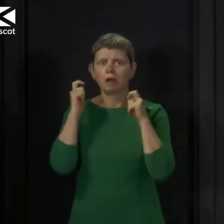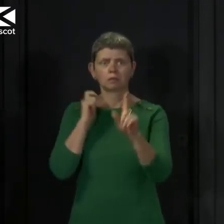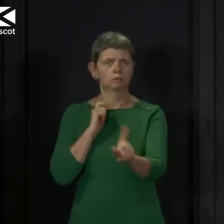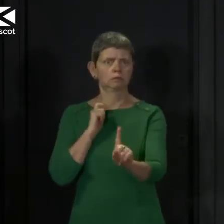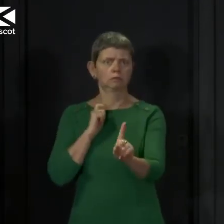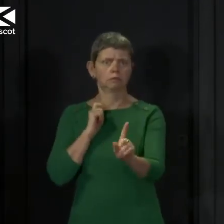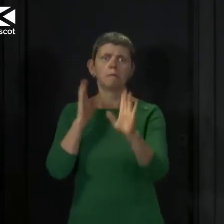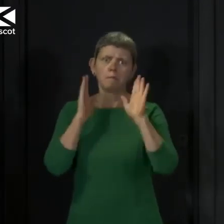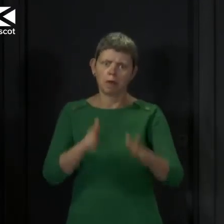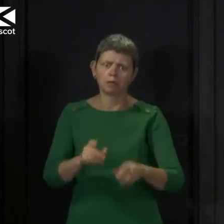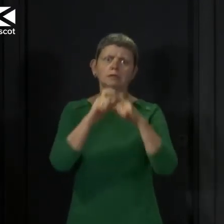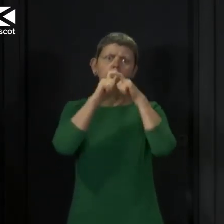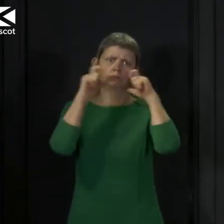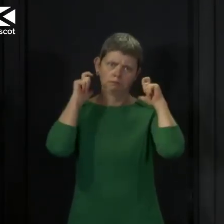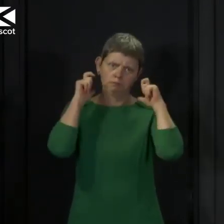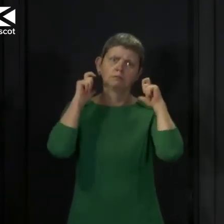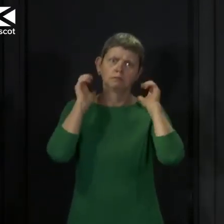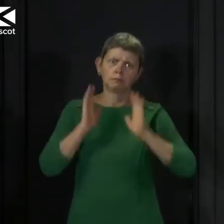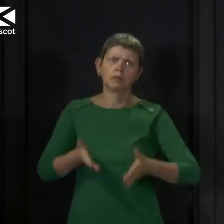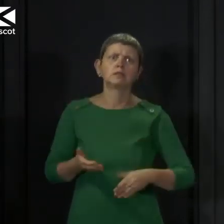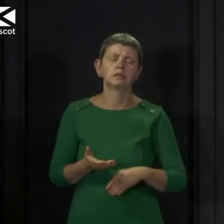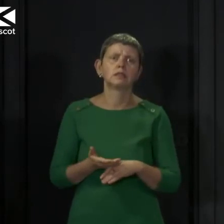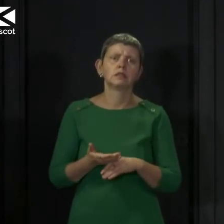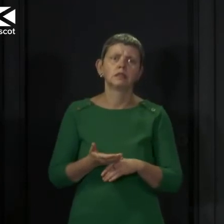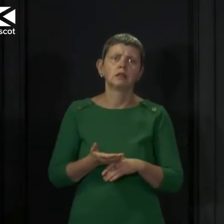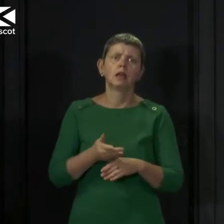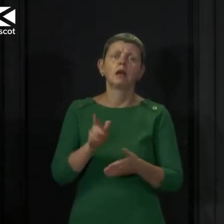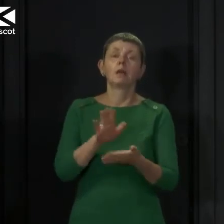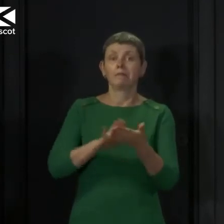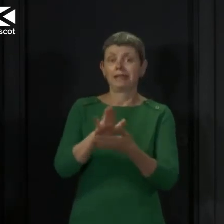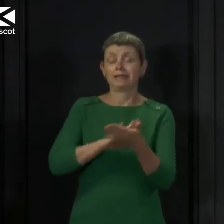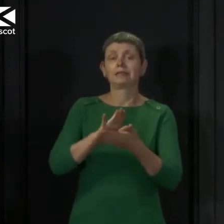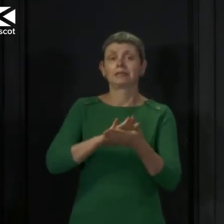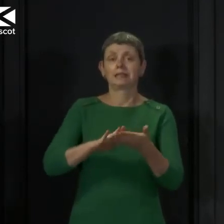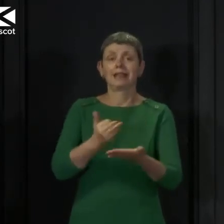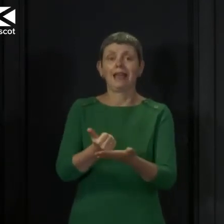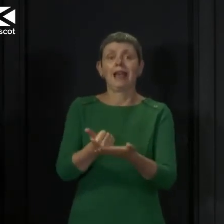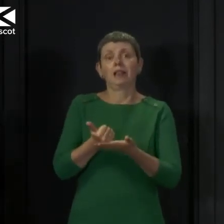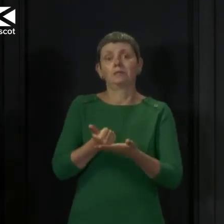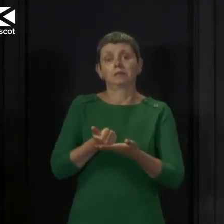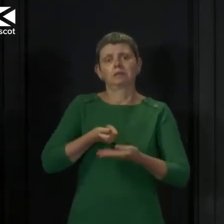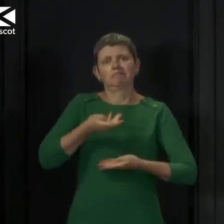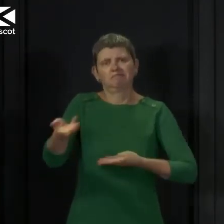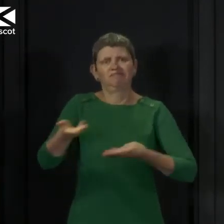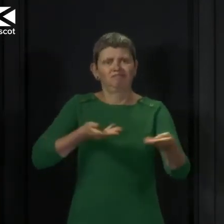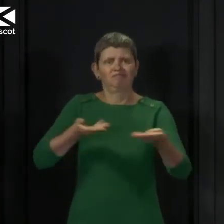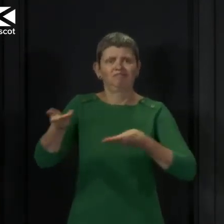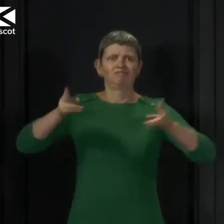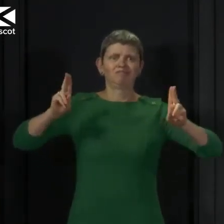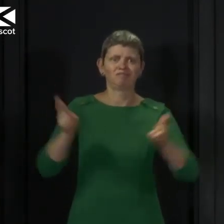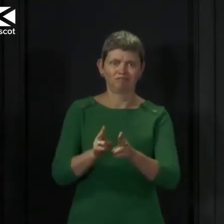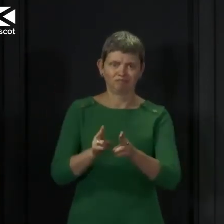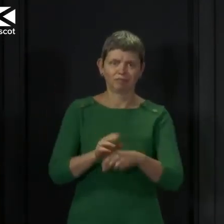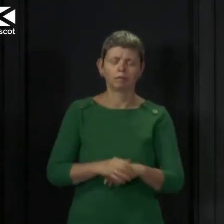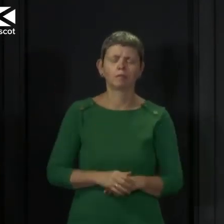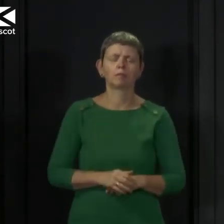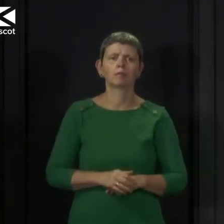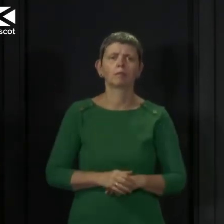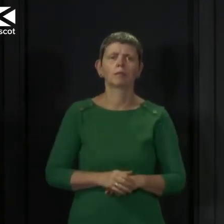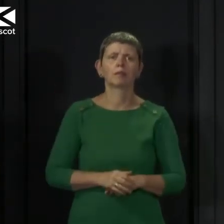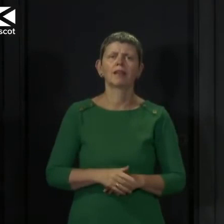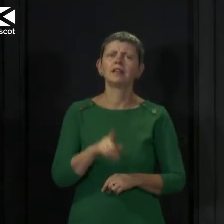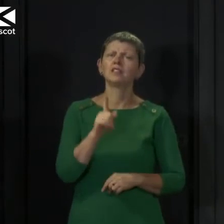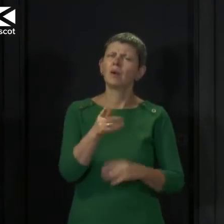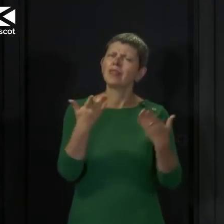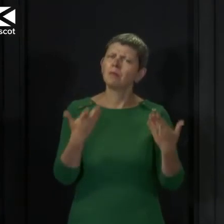others wear a face covering means that they help protect you. A more general point I want to make is that even now, you